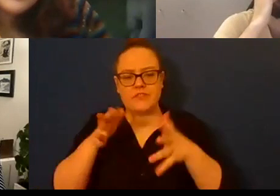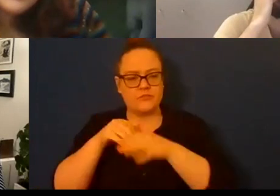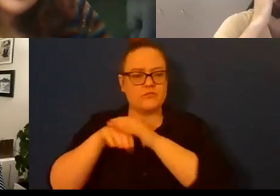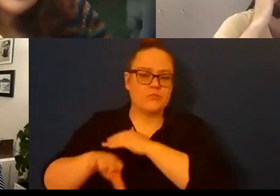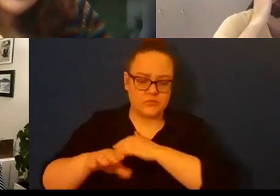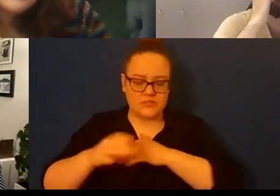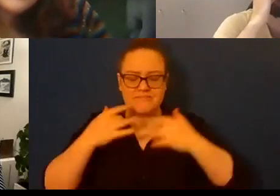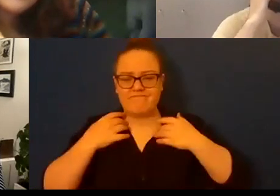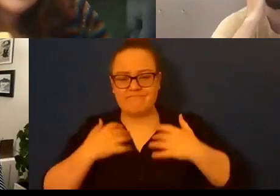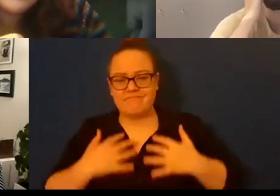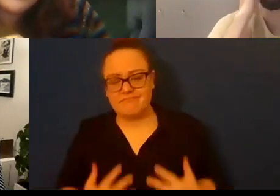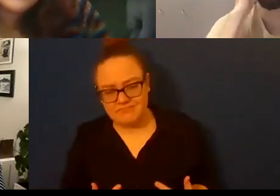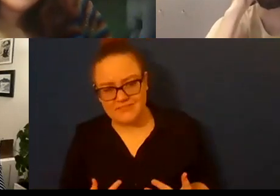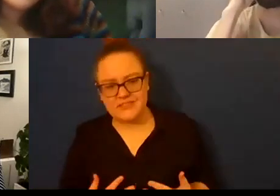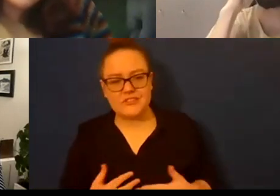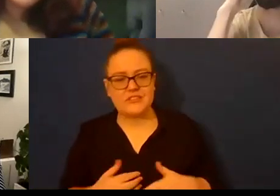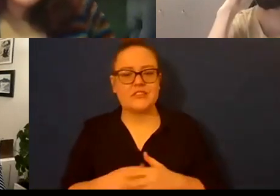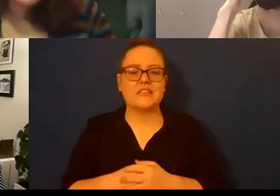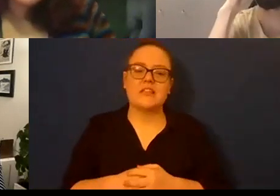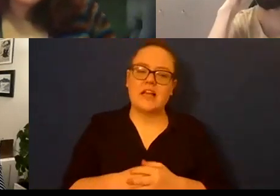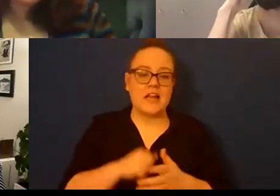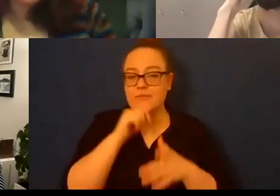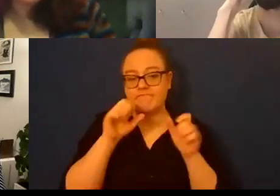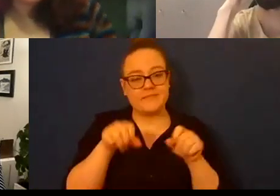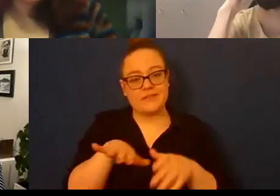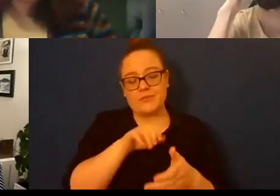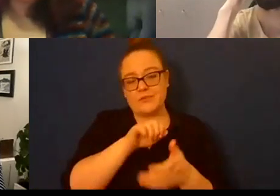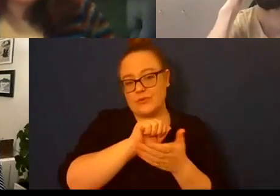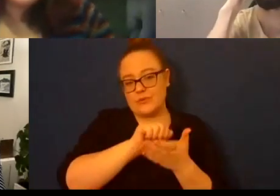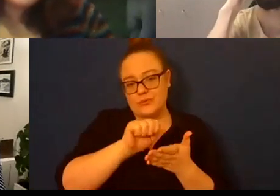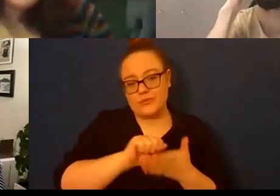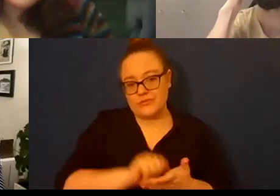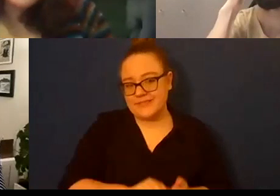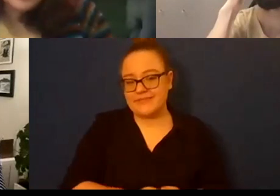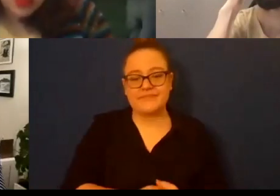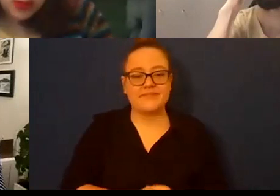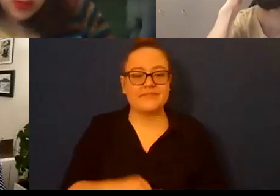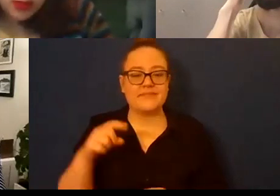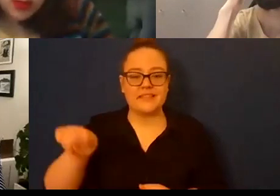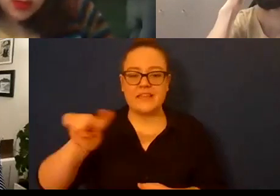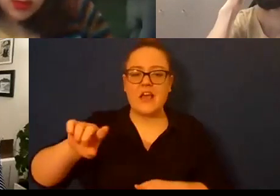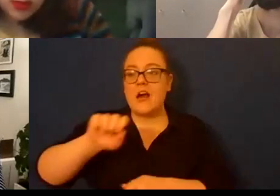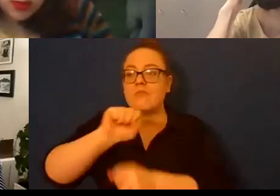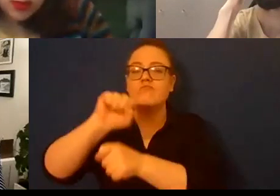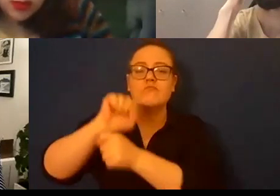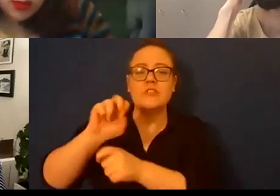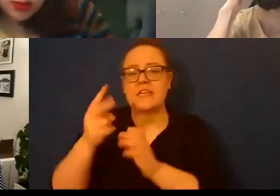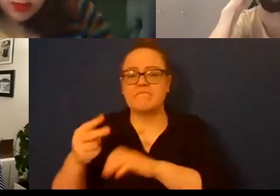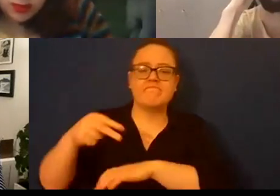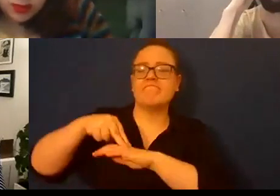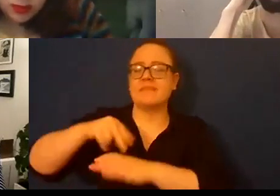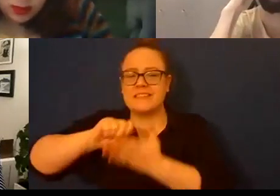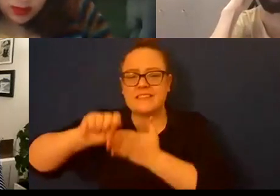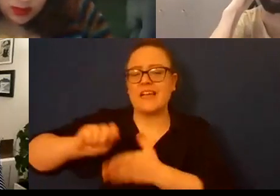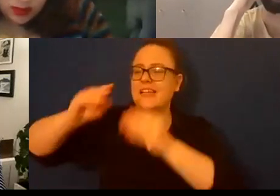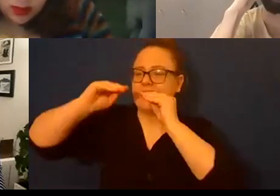on the ground I wasn't making work uh and other people were they were making work and they were standing up and they were writing and they were teaching